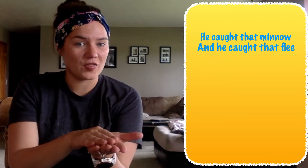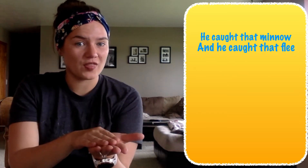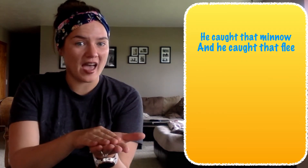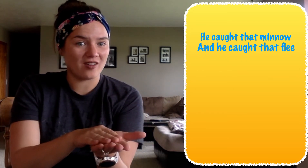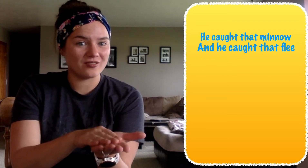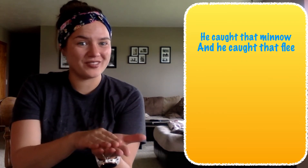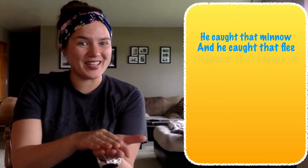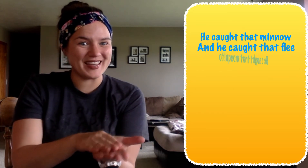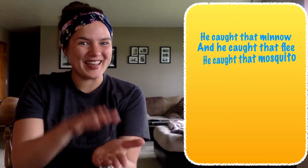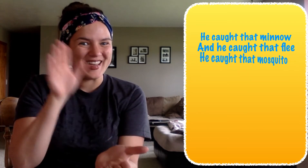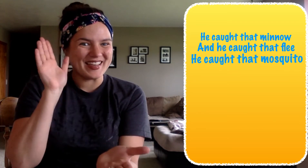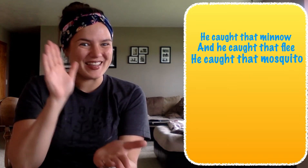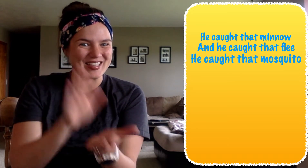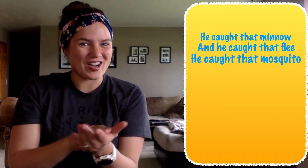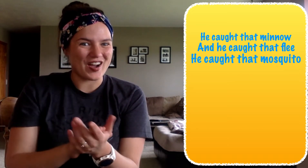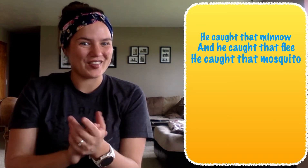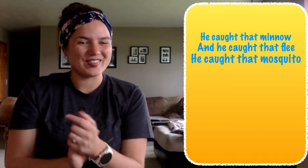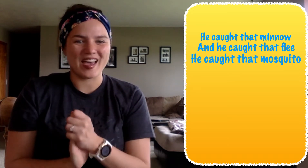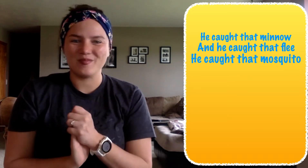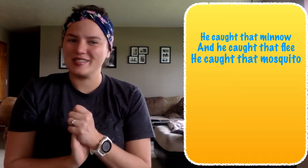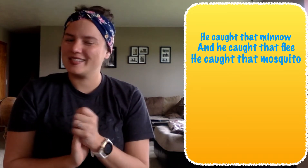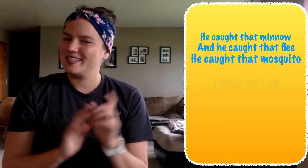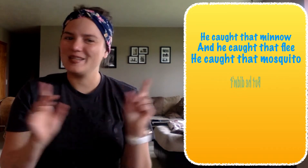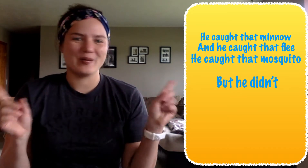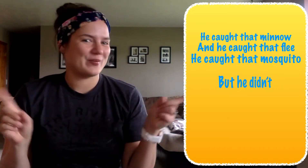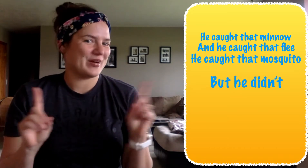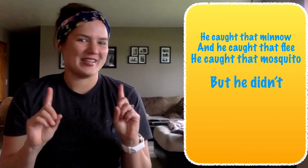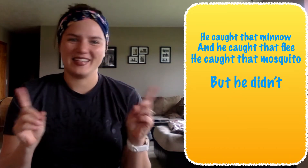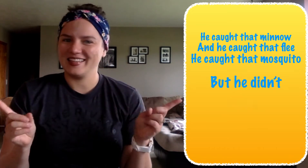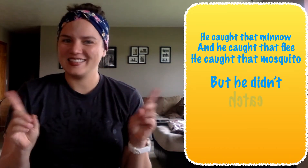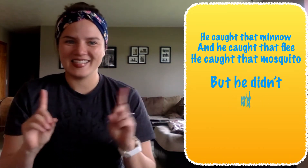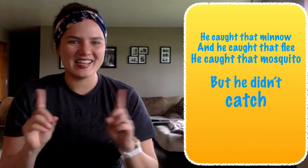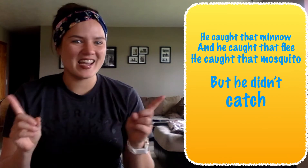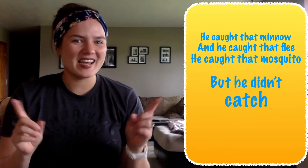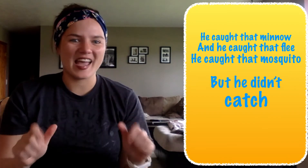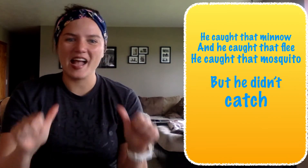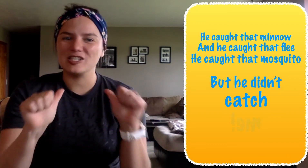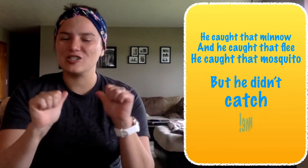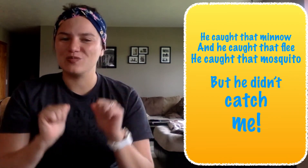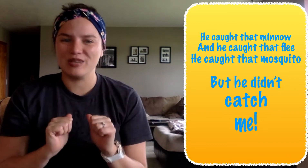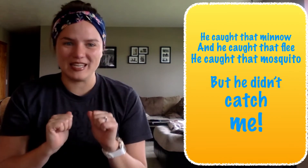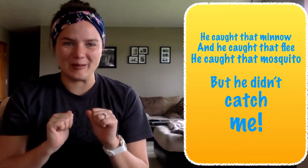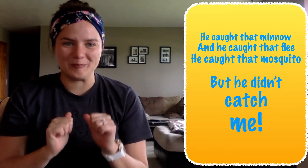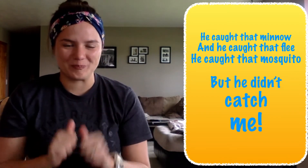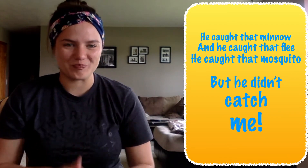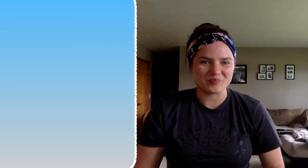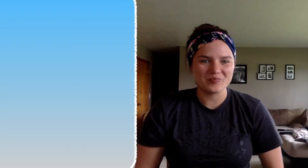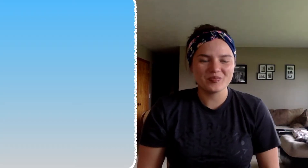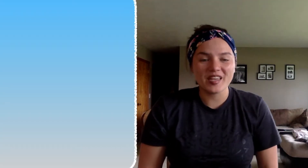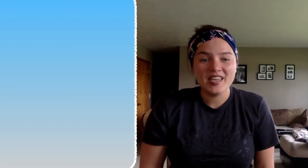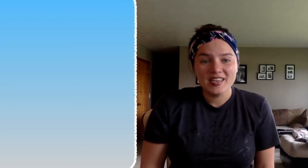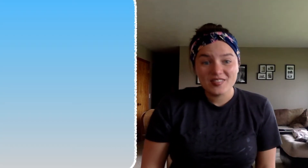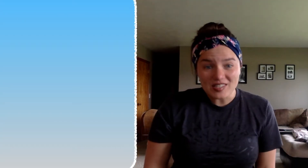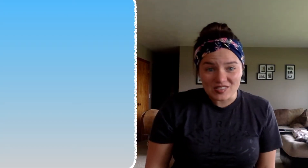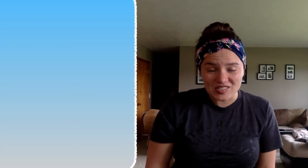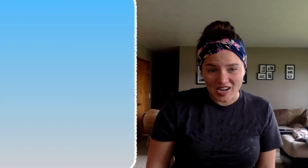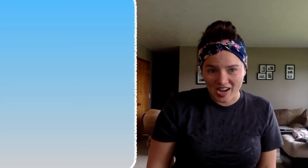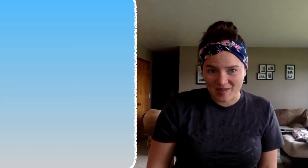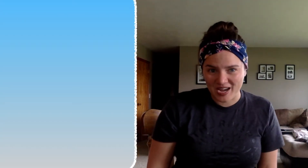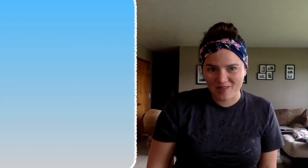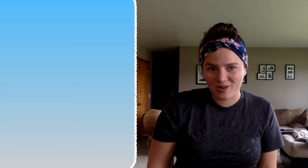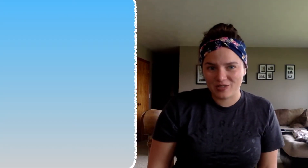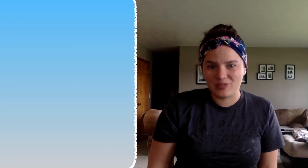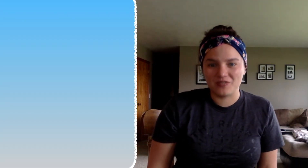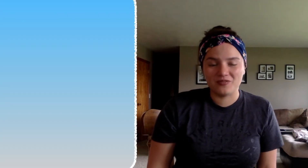caught that flea. He caught that mosquito but he didn't catch me. This